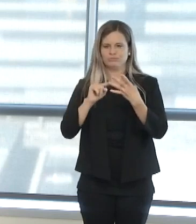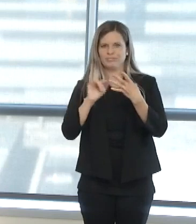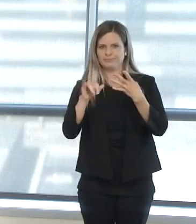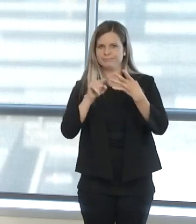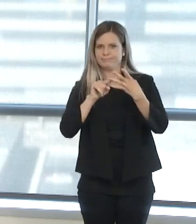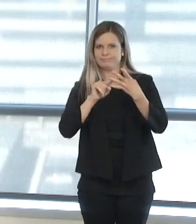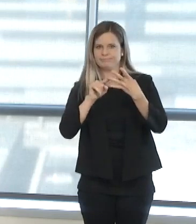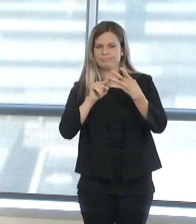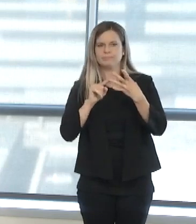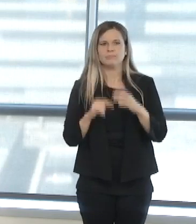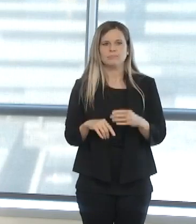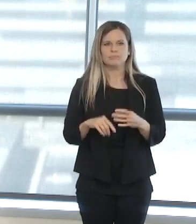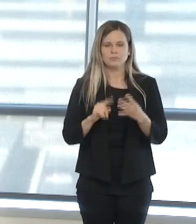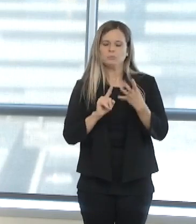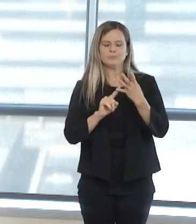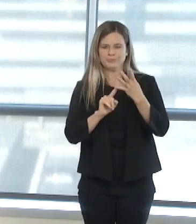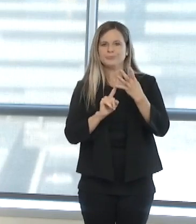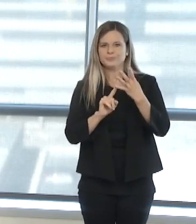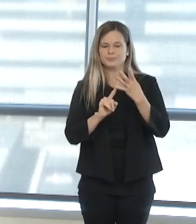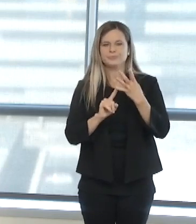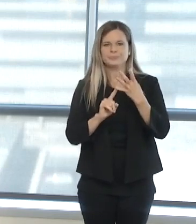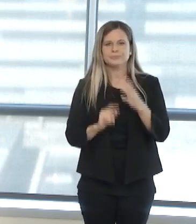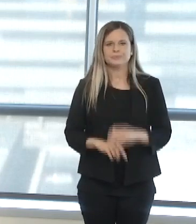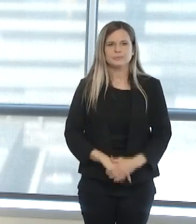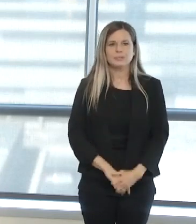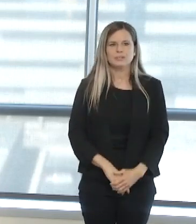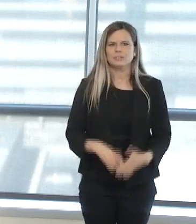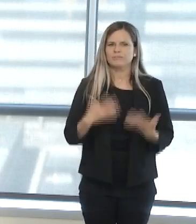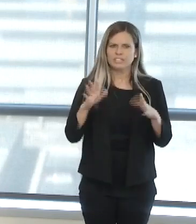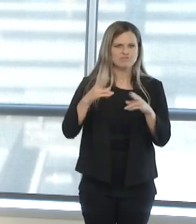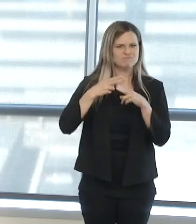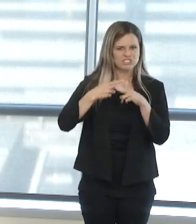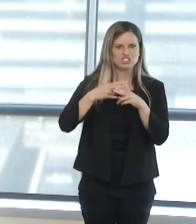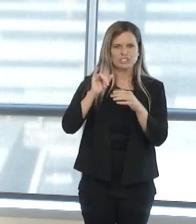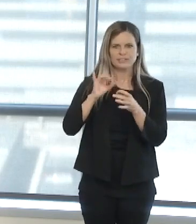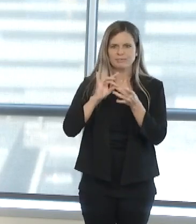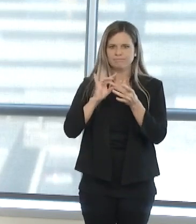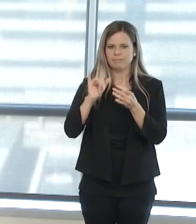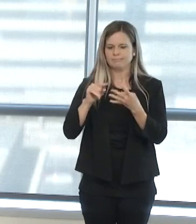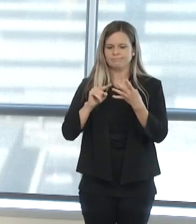mentioned several times, we have four phases of our surge plan. As care